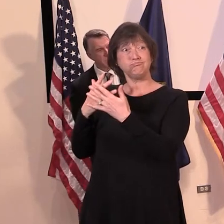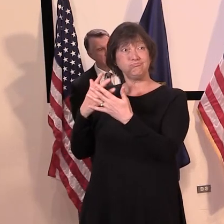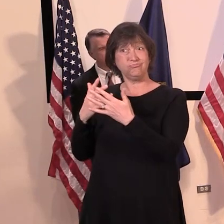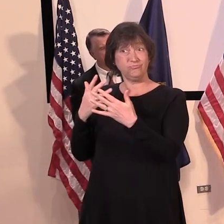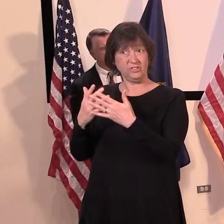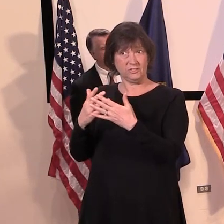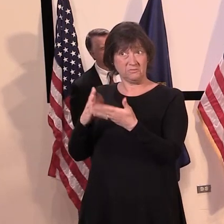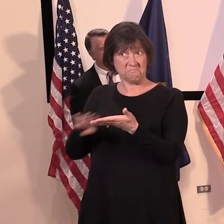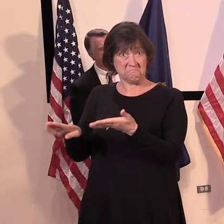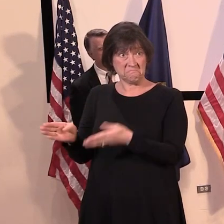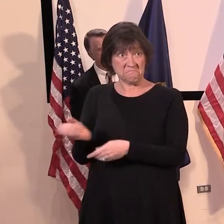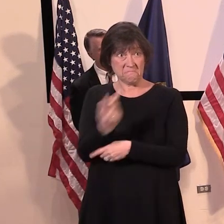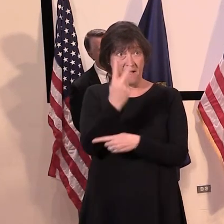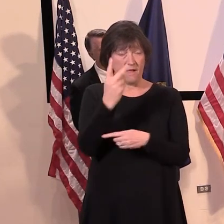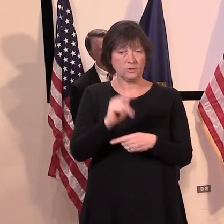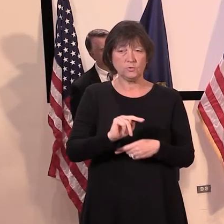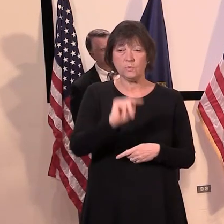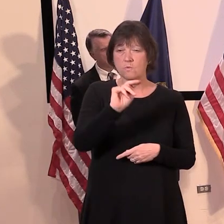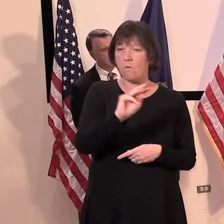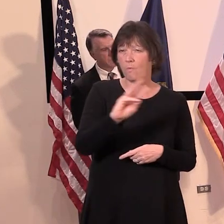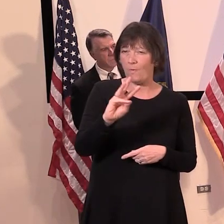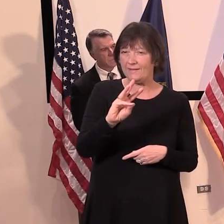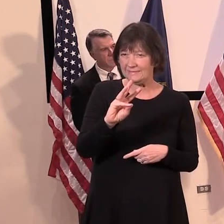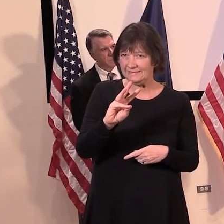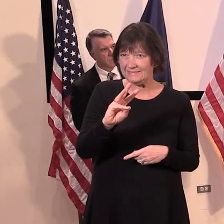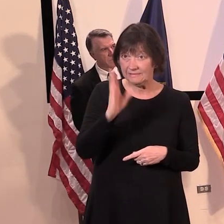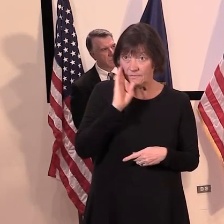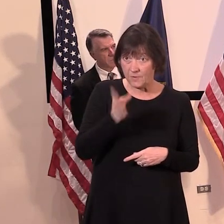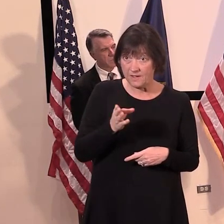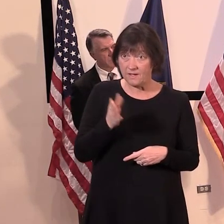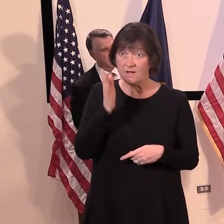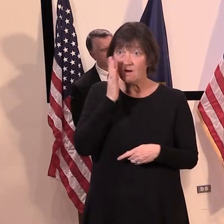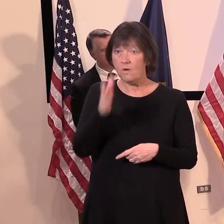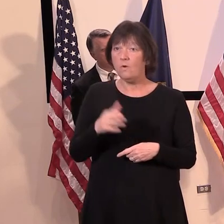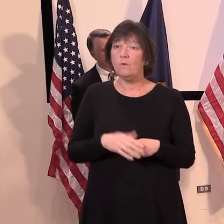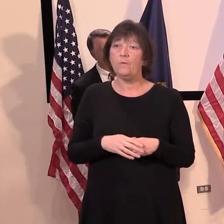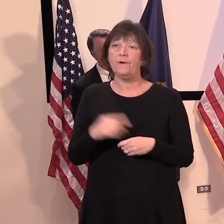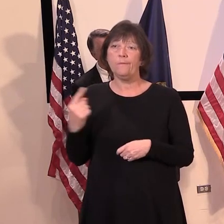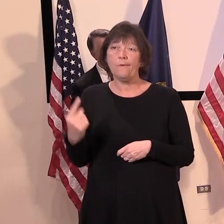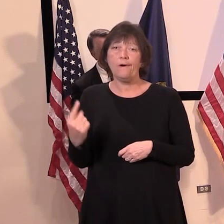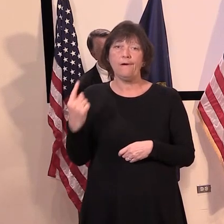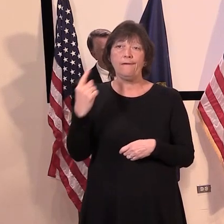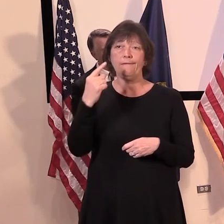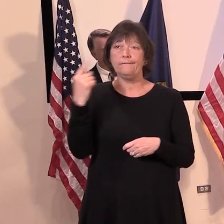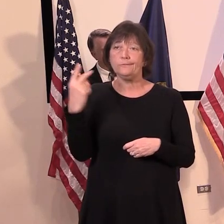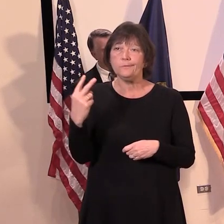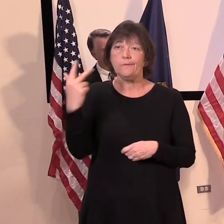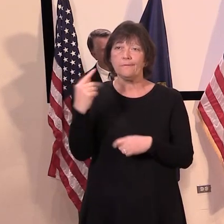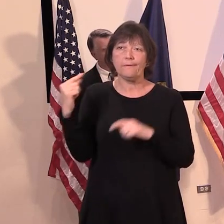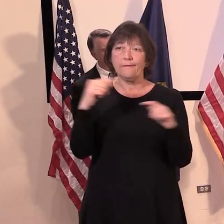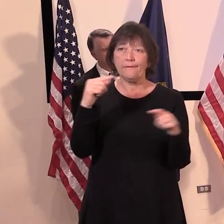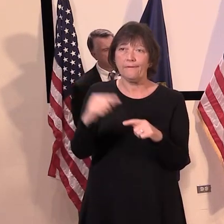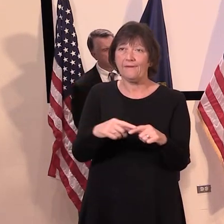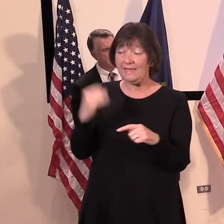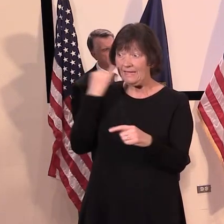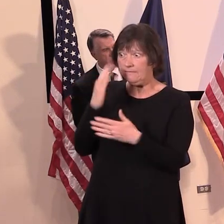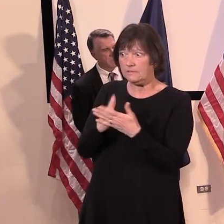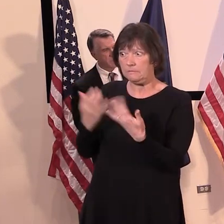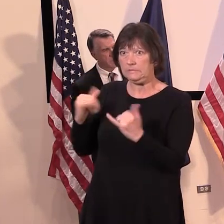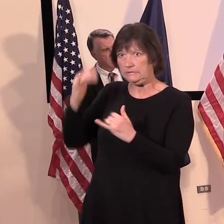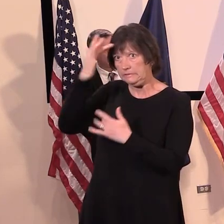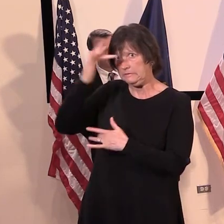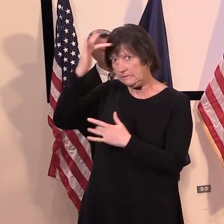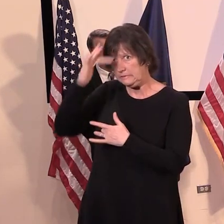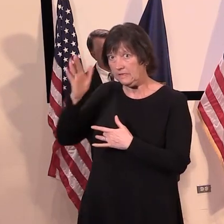complex? And will the transfer happen piecemeal if some of the, of the 33 are still found to be infected?